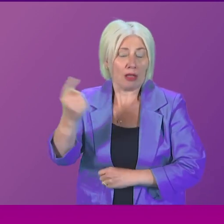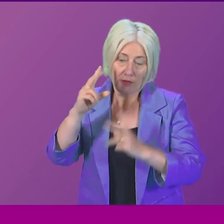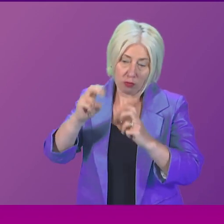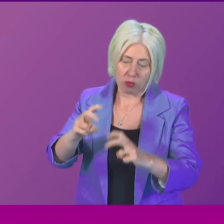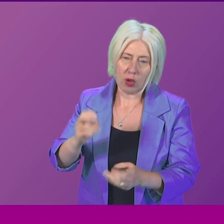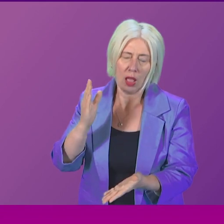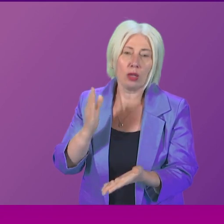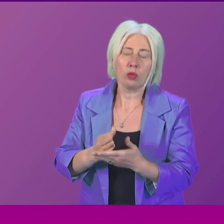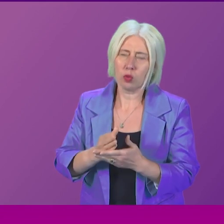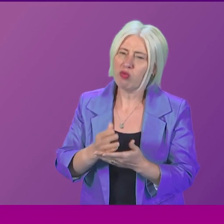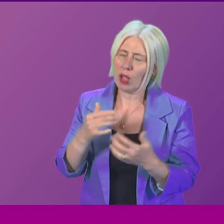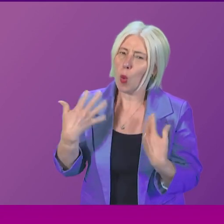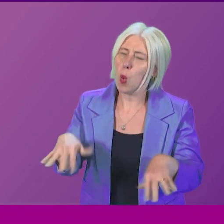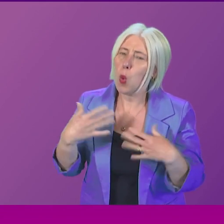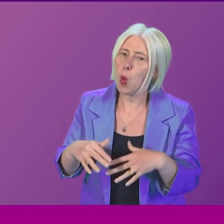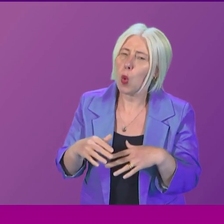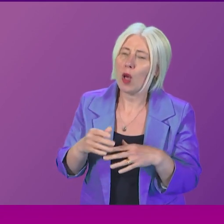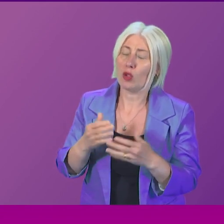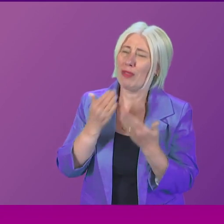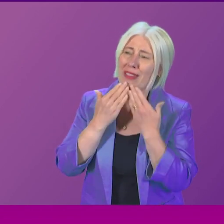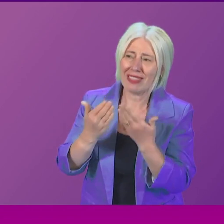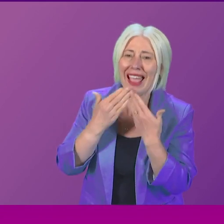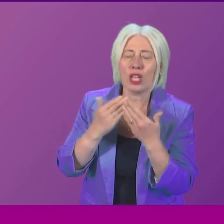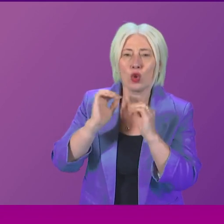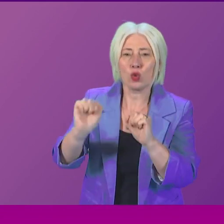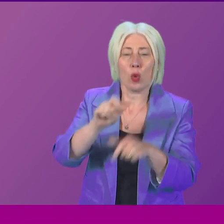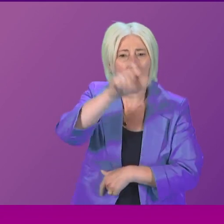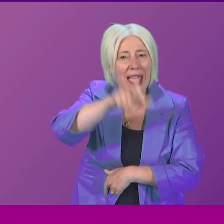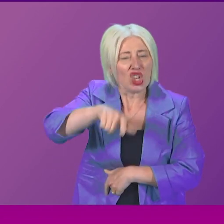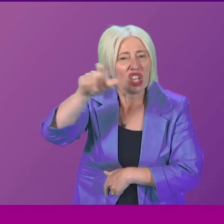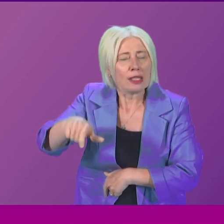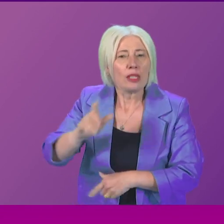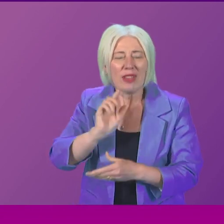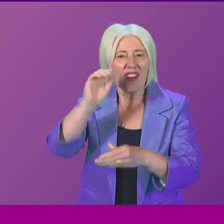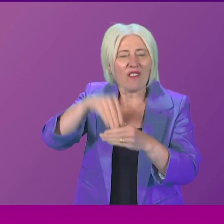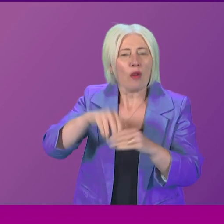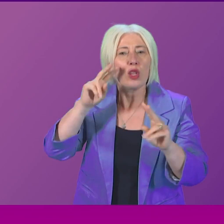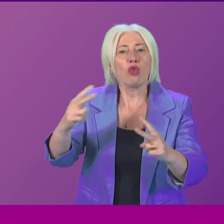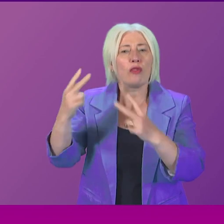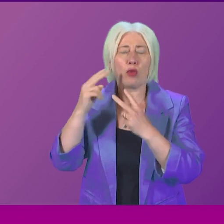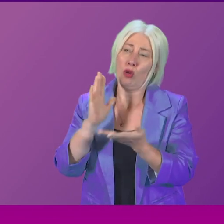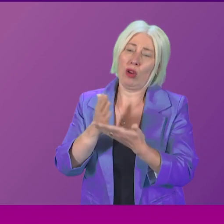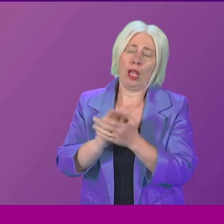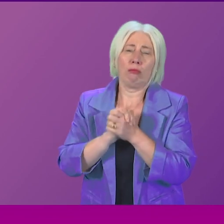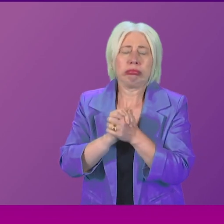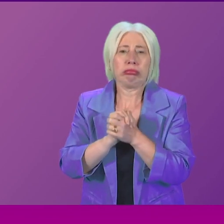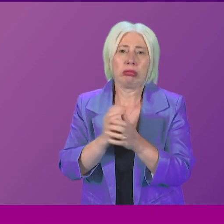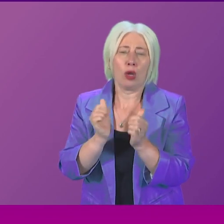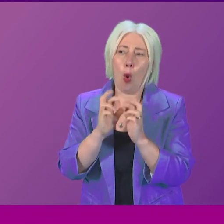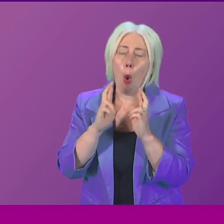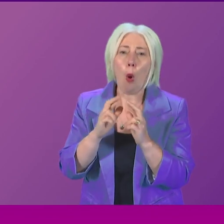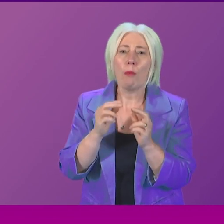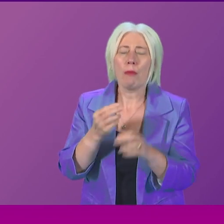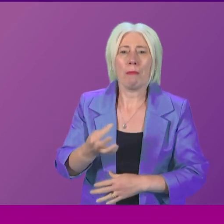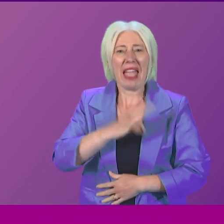insightful piece of work. I would express my thanks to the patients who took part in the review. I sincerely hope that they found it